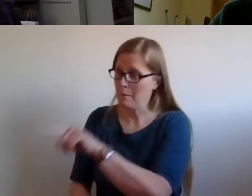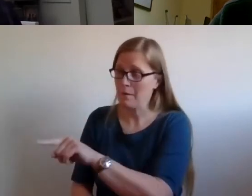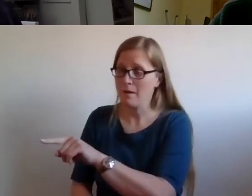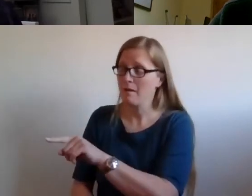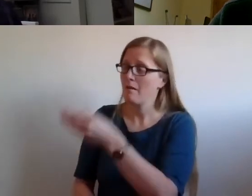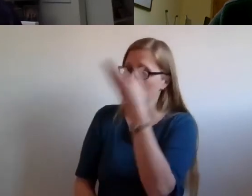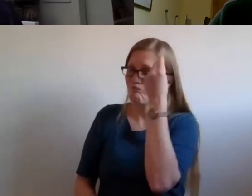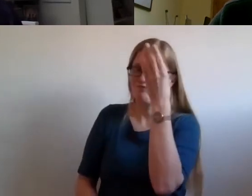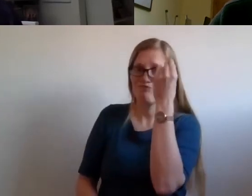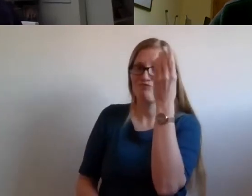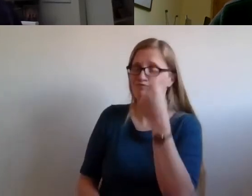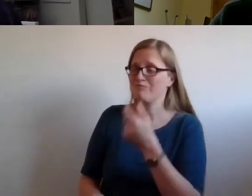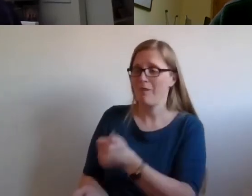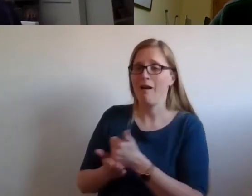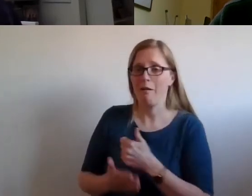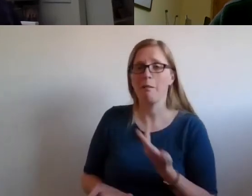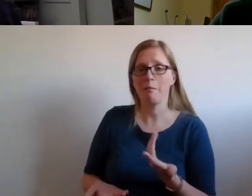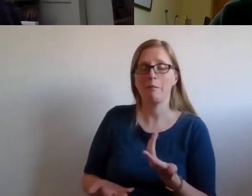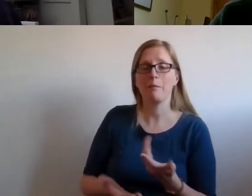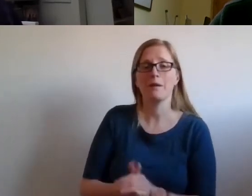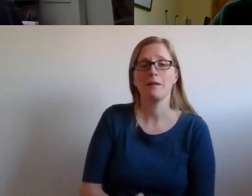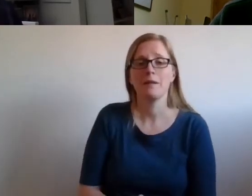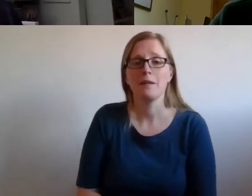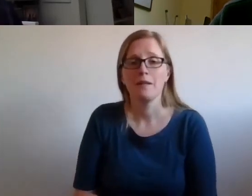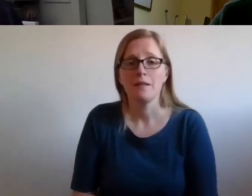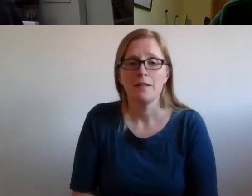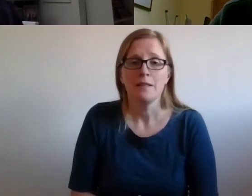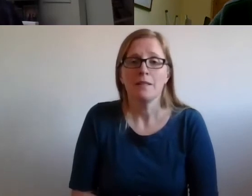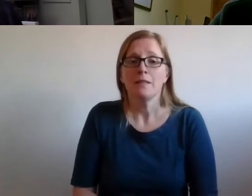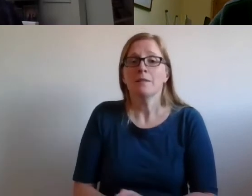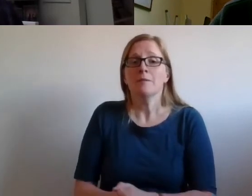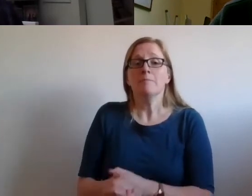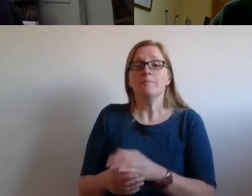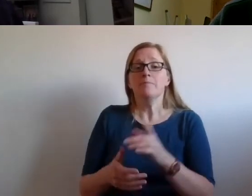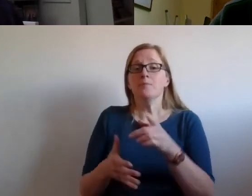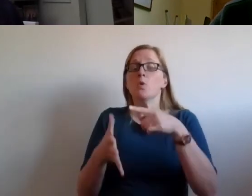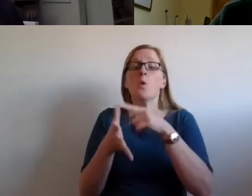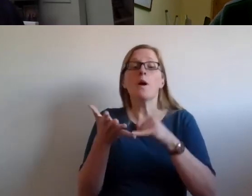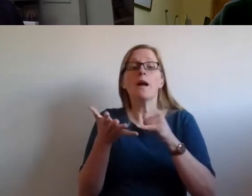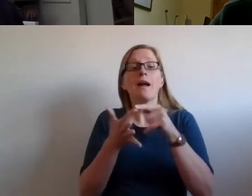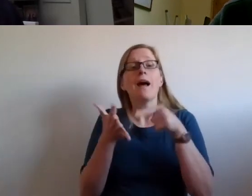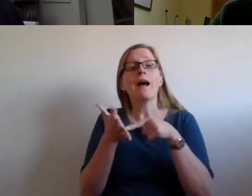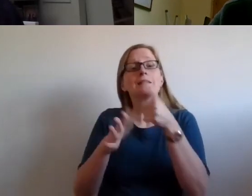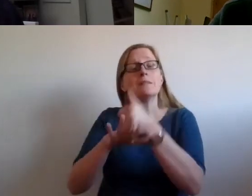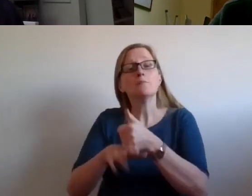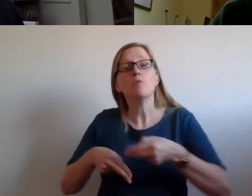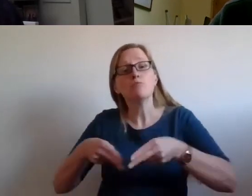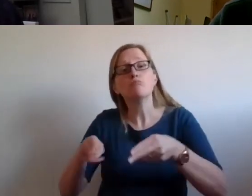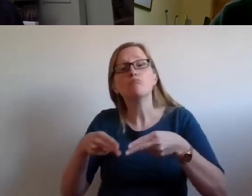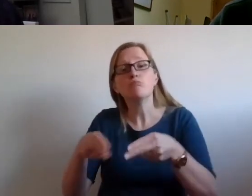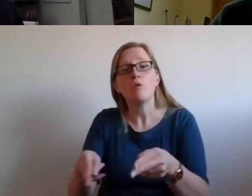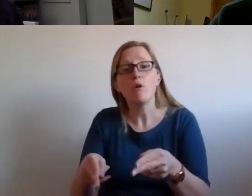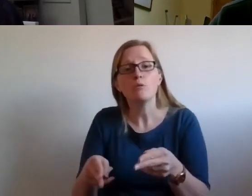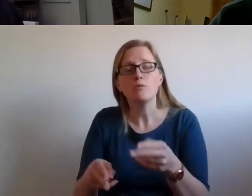based approach, again, you know, there's so many similarities, I'm sure that we have an experience in Scotland to in the health sector.